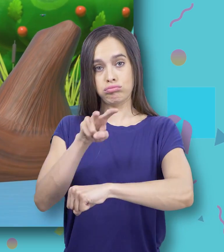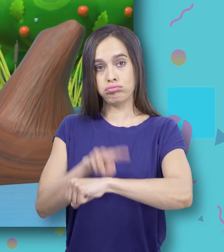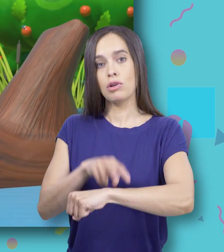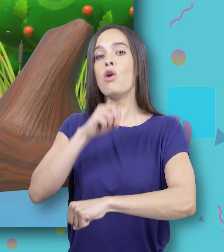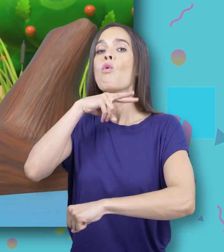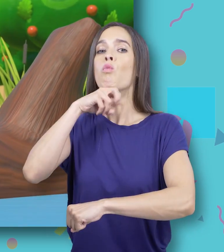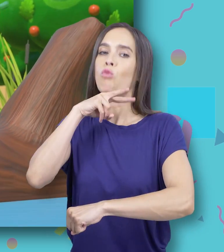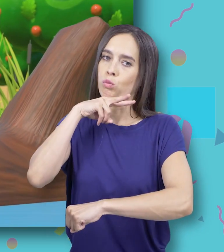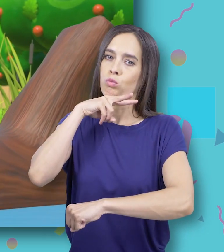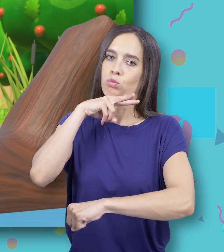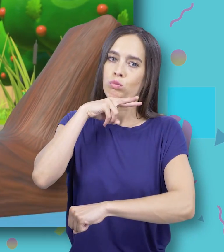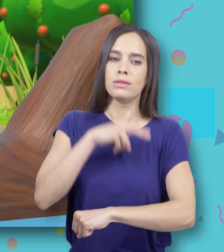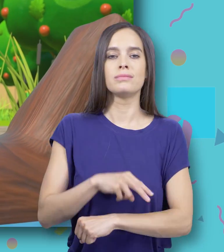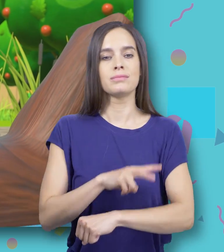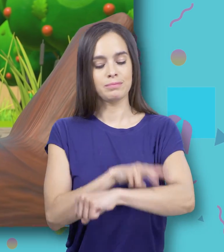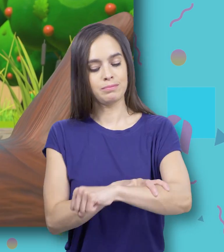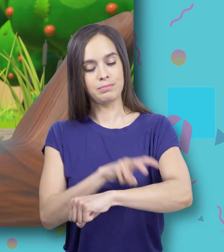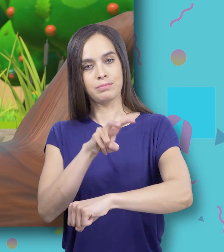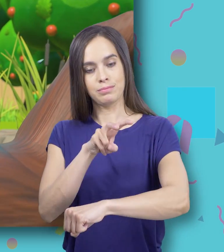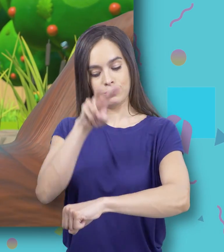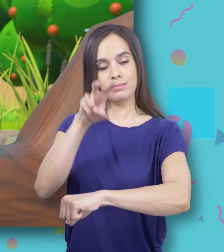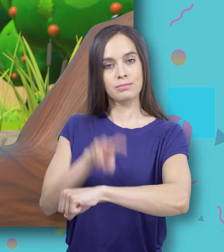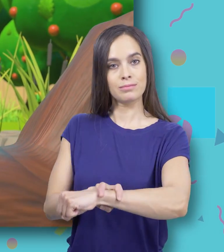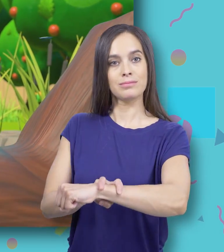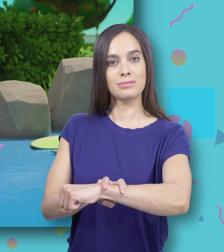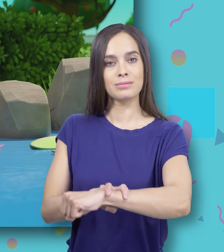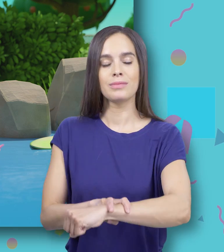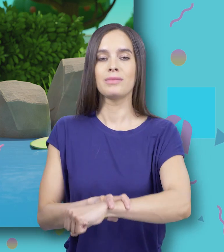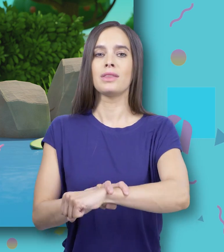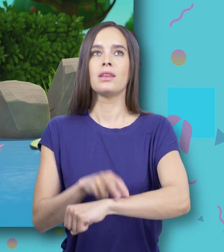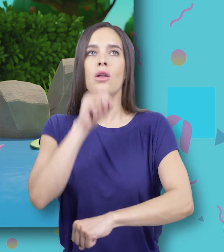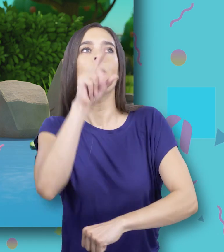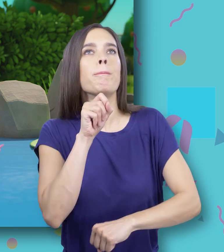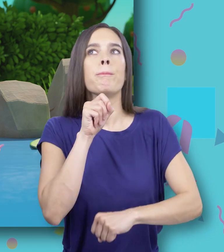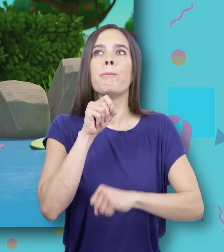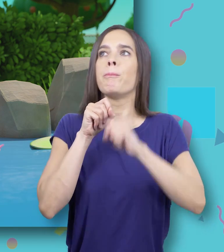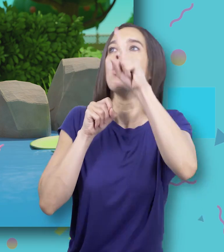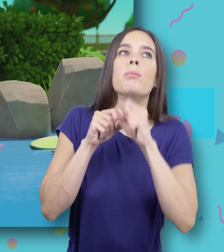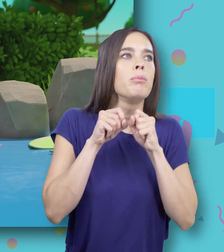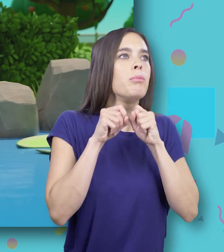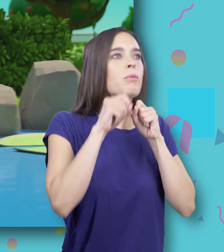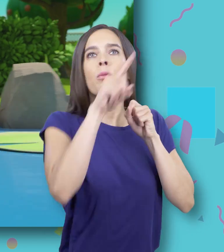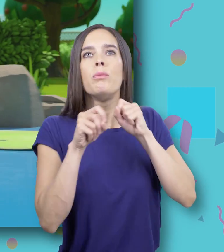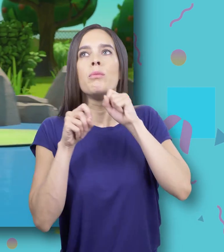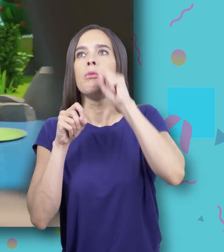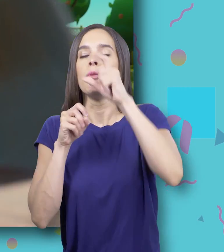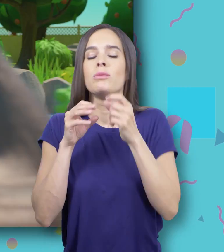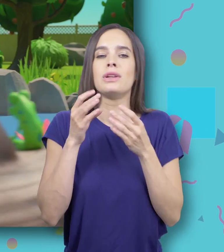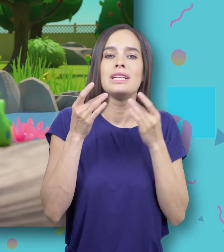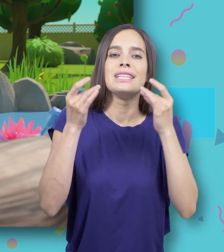Glub, glub One, two, three, little speckled frogs Sat on